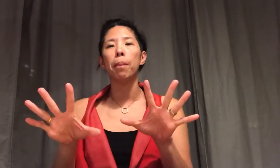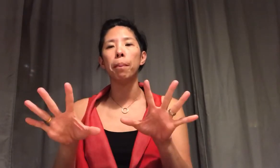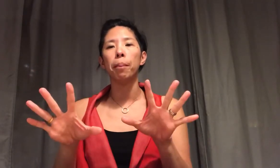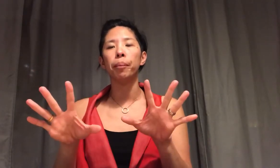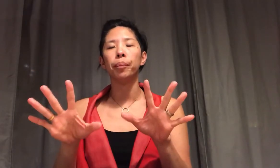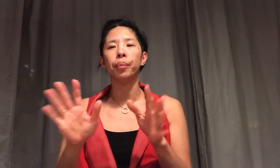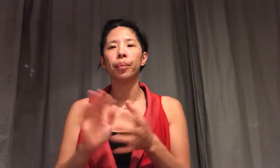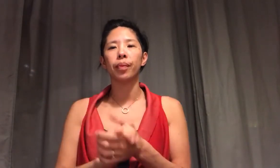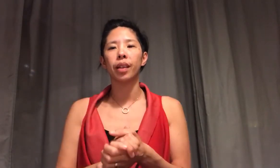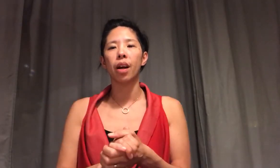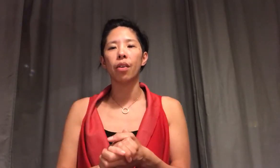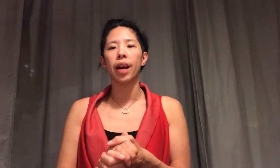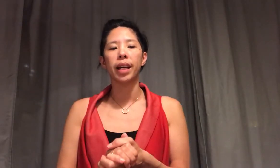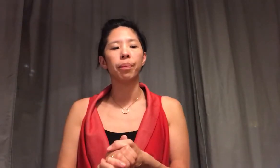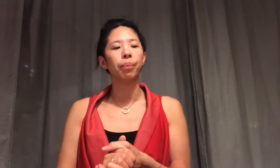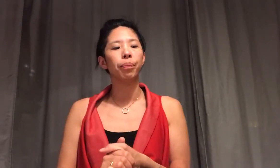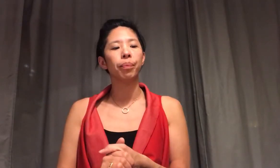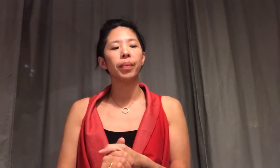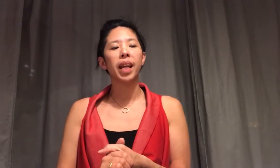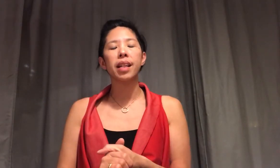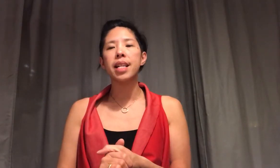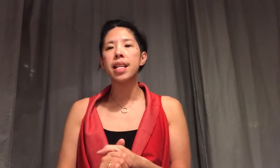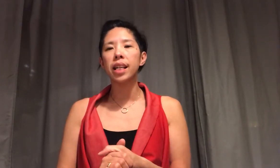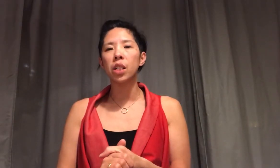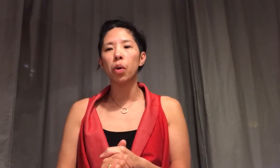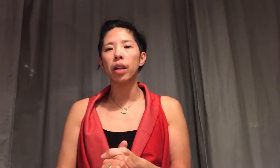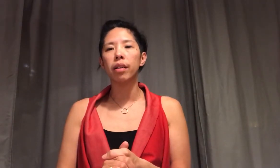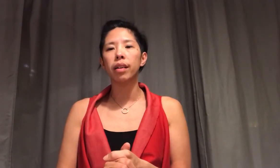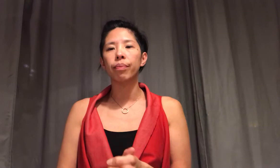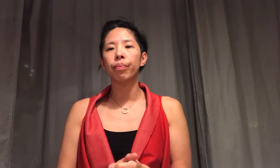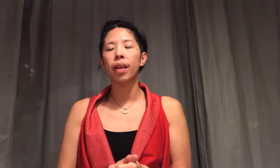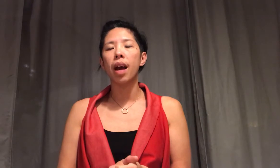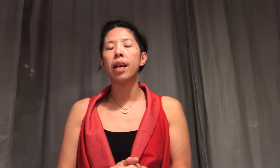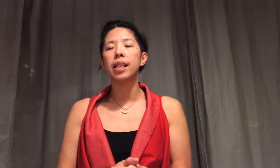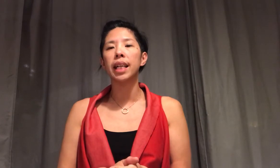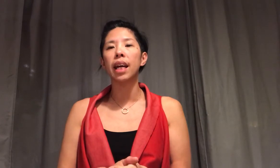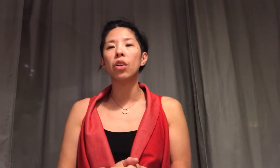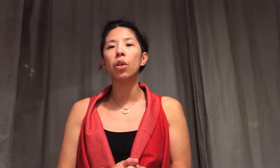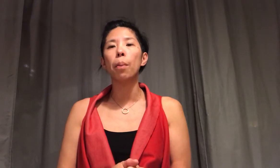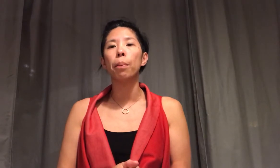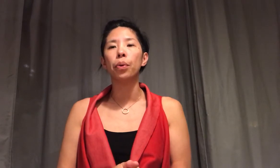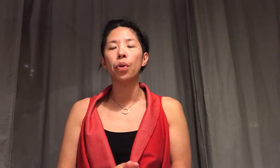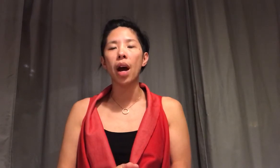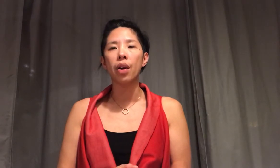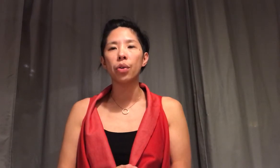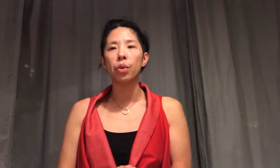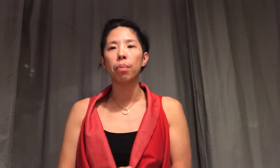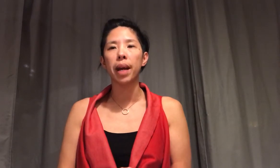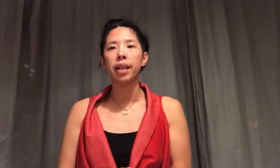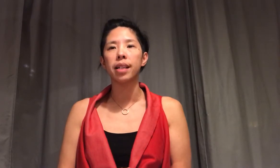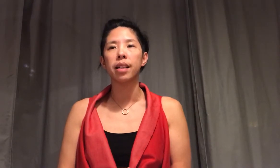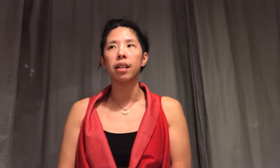all right next one Take out your brown pencil.